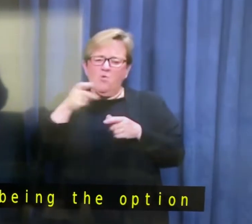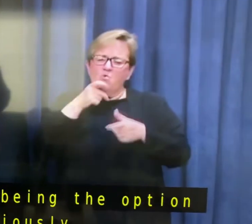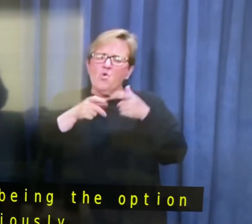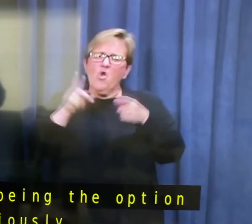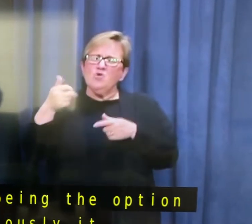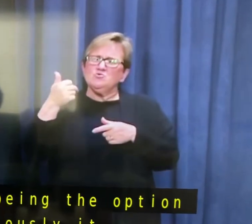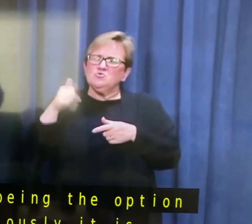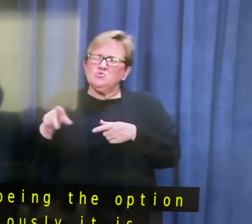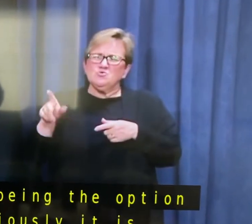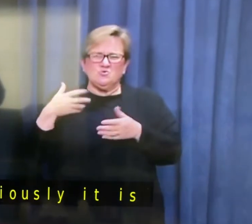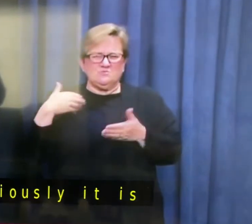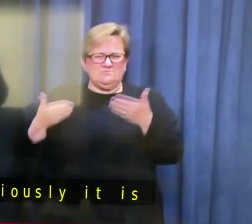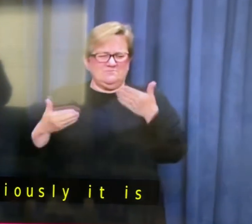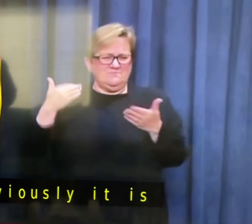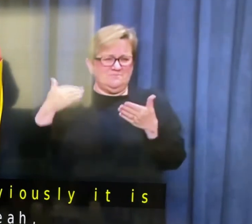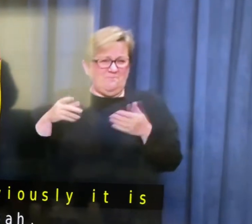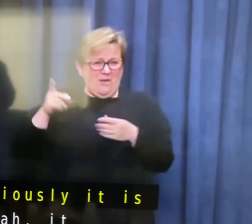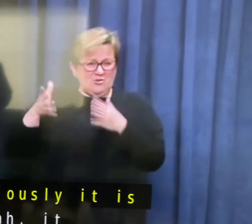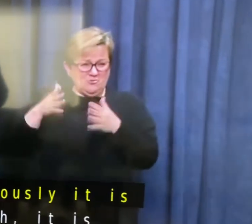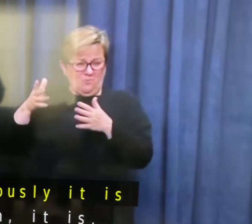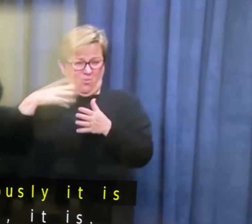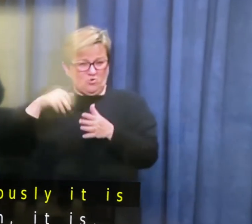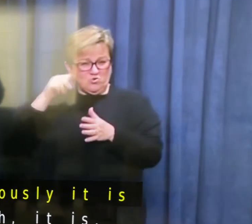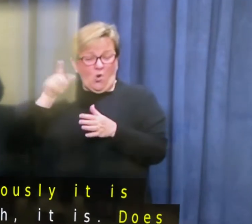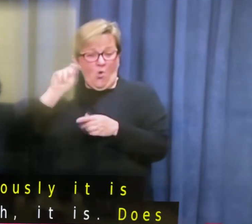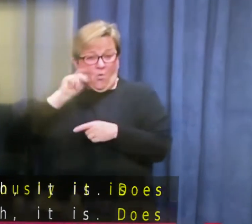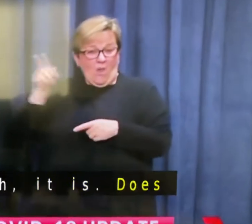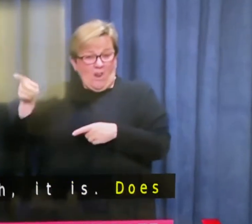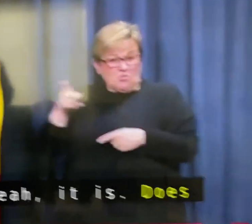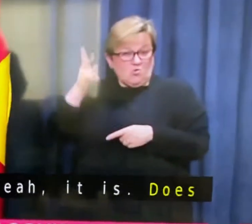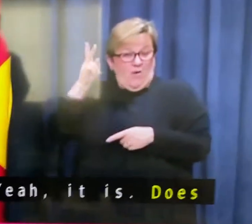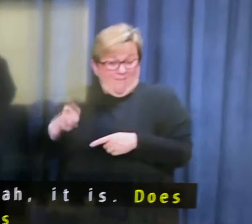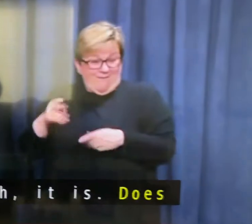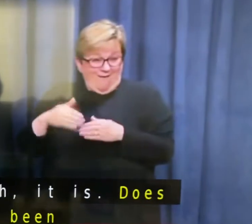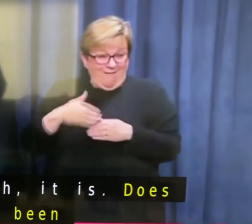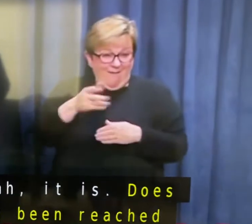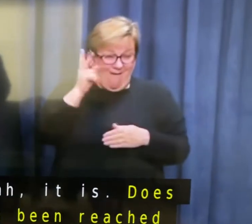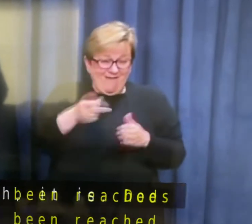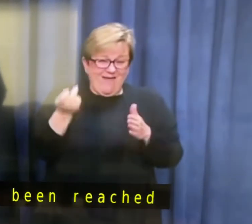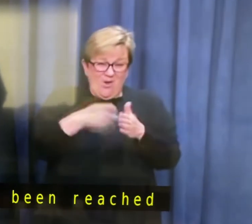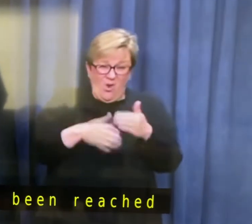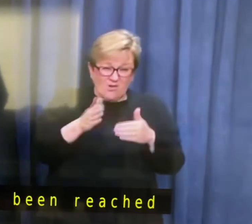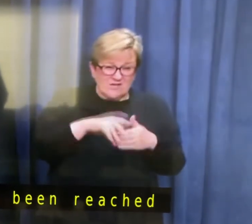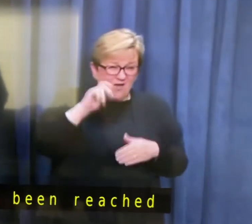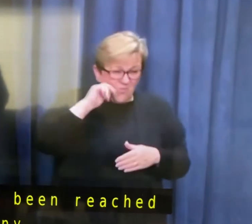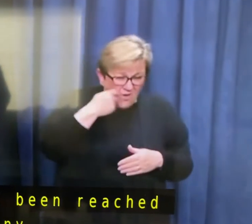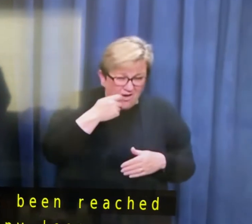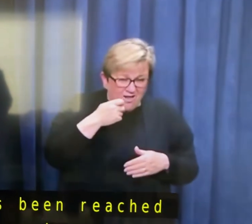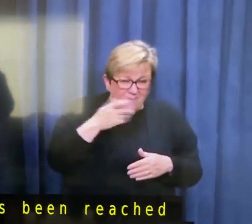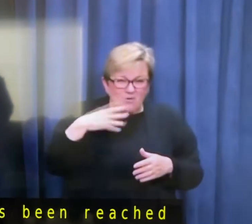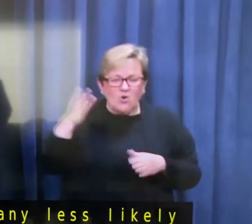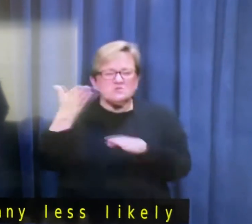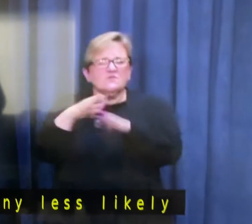written today mean you're any less likely to impose a lockdown the next time this happens? Well I just suppose.